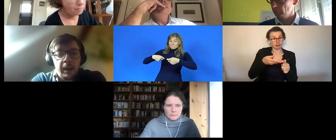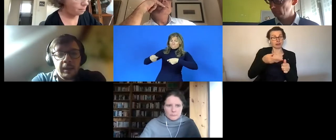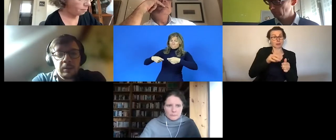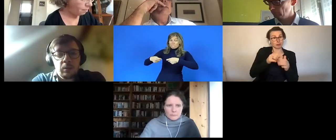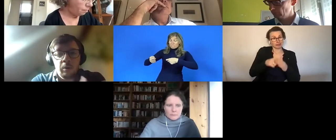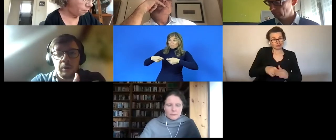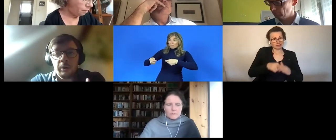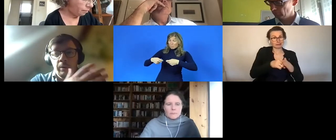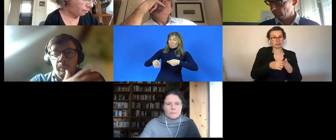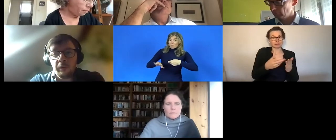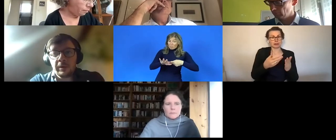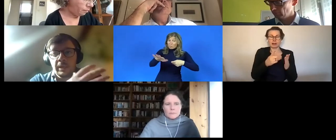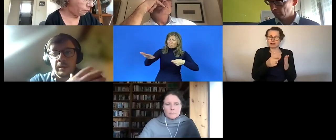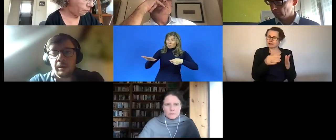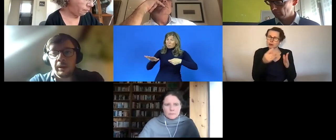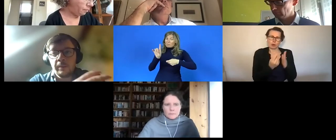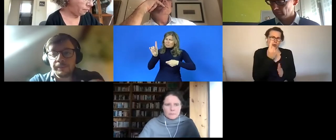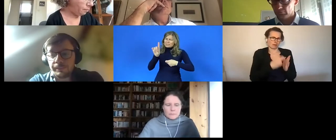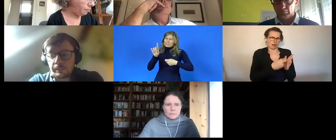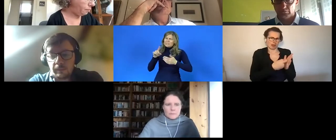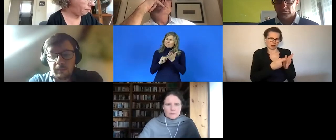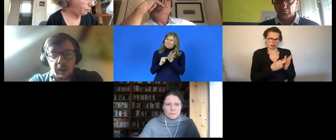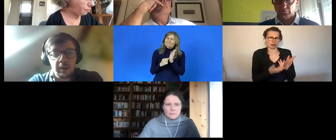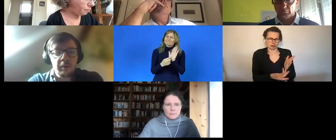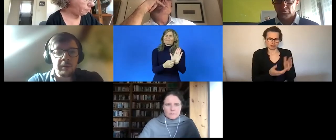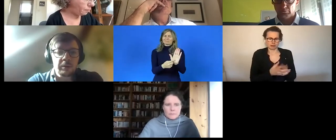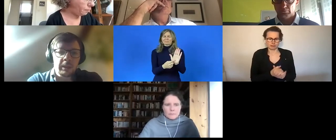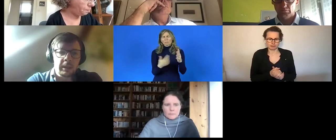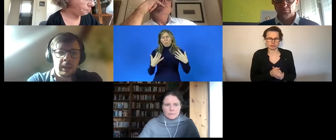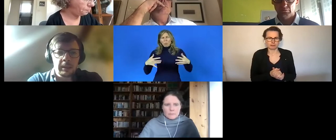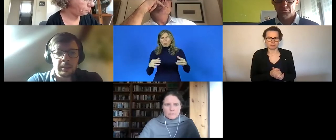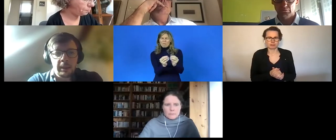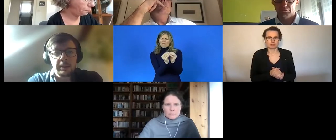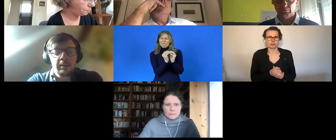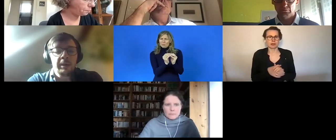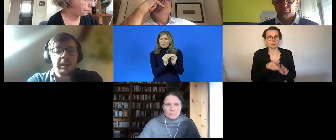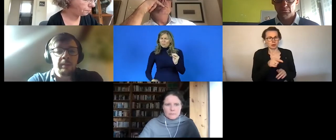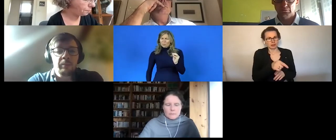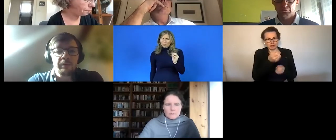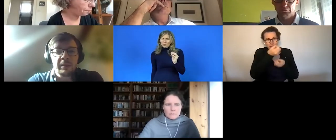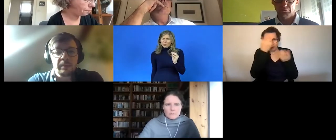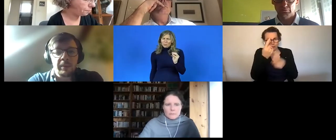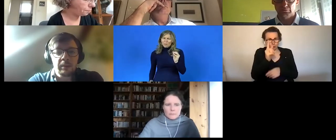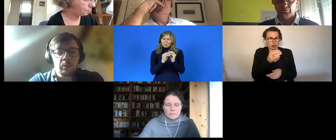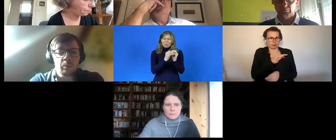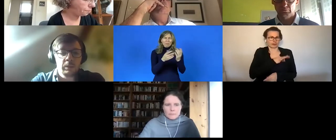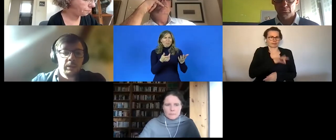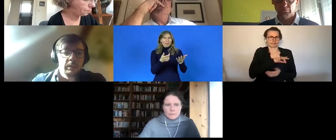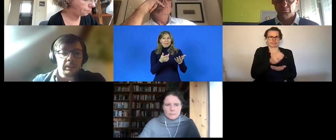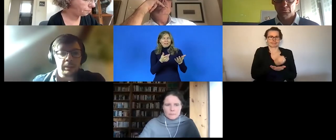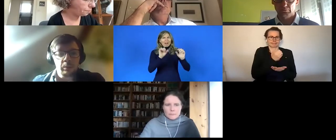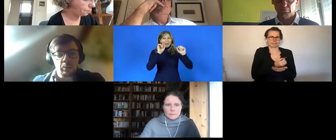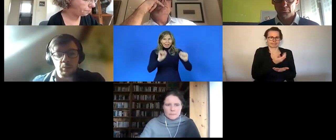as all the profits and all the the revenues that they can they can generate can be reinvested back into